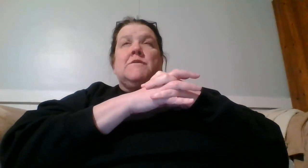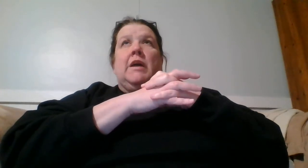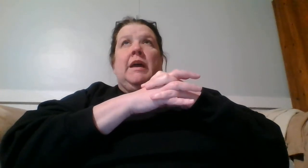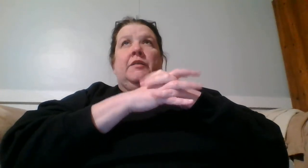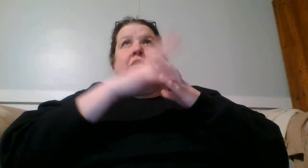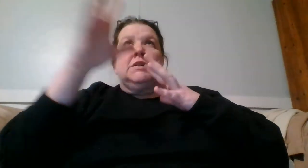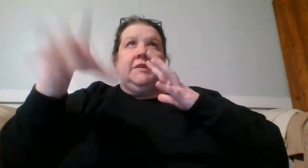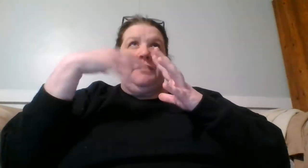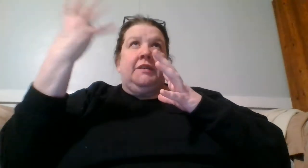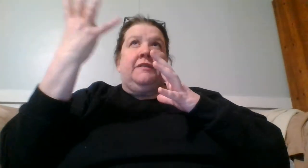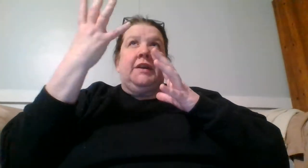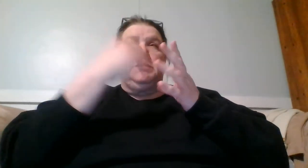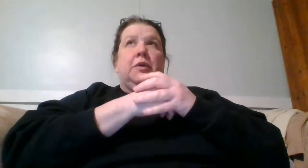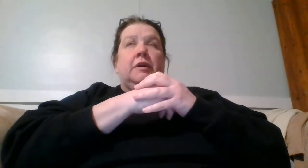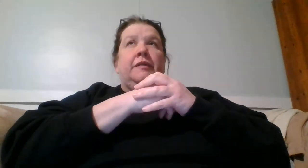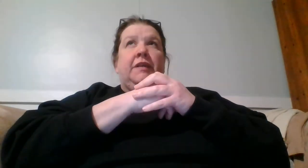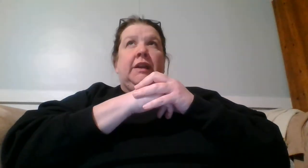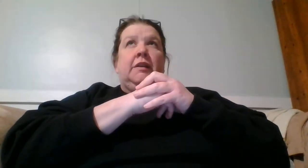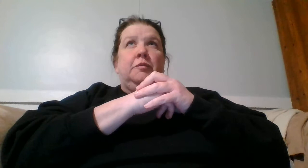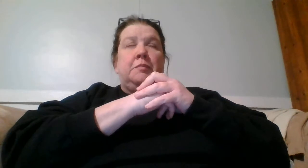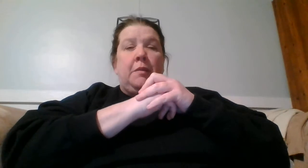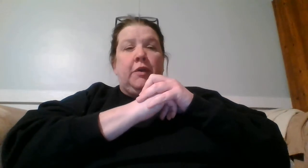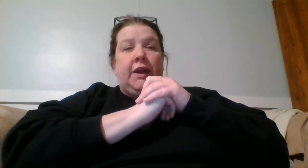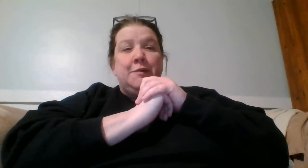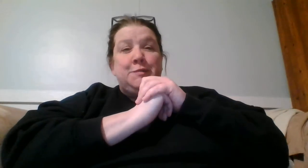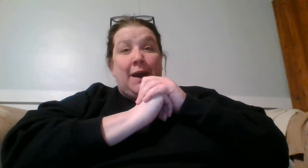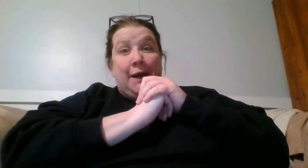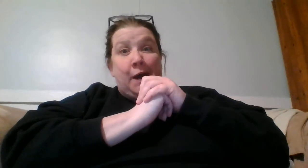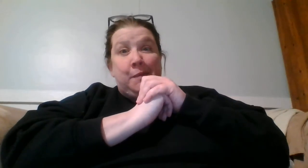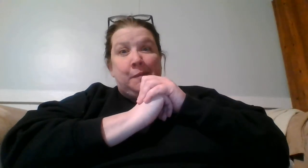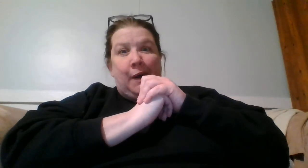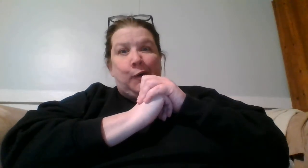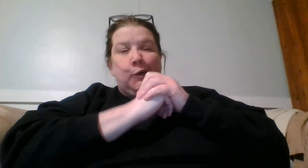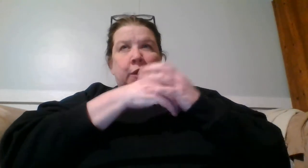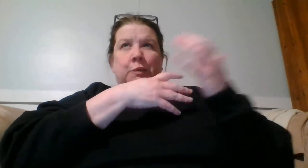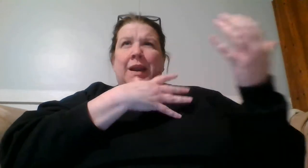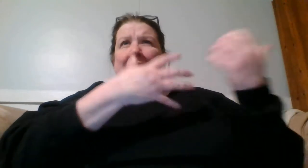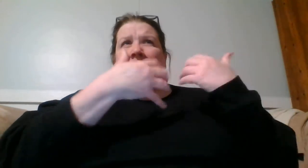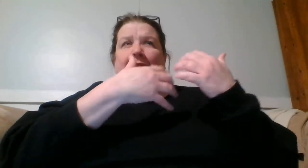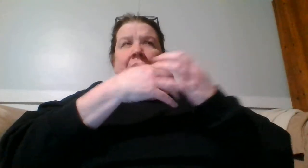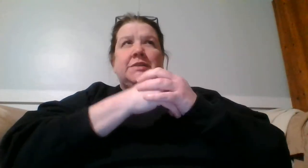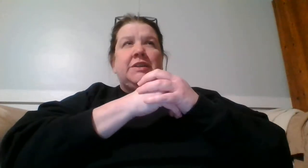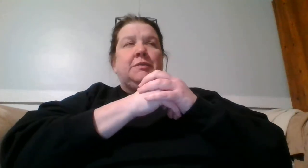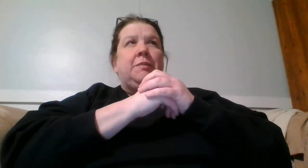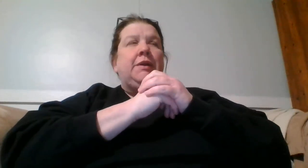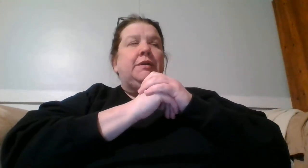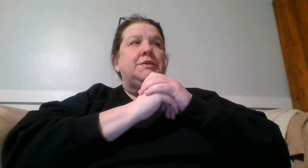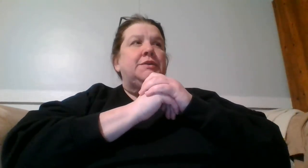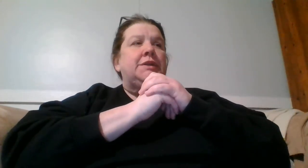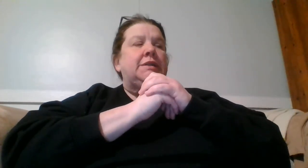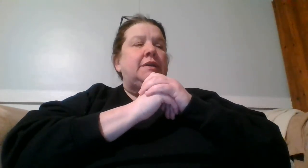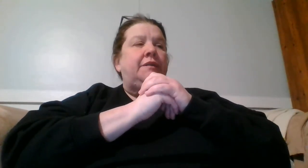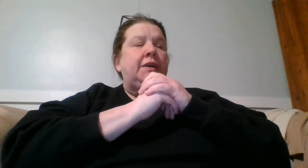and of course the Facebook feed memory comes back up about, you know, when I had that conversation with my neurosurgeon and stuff and